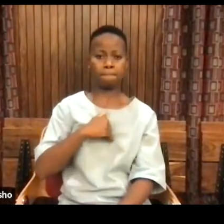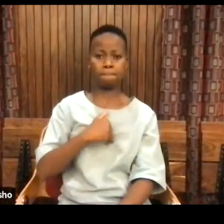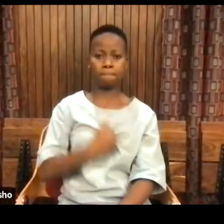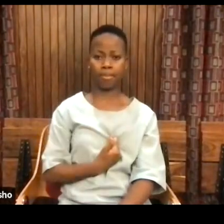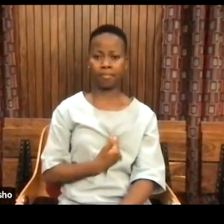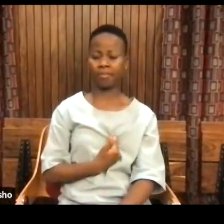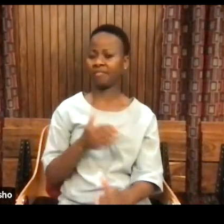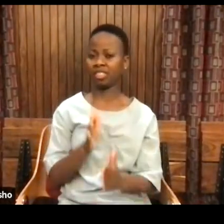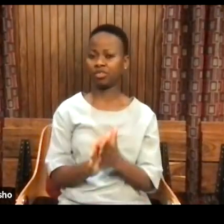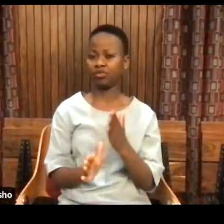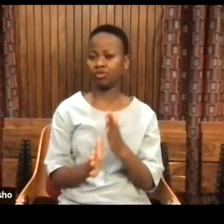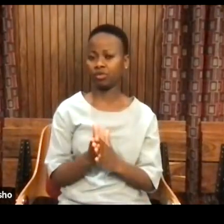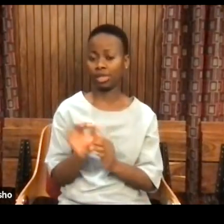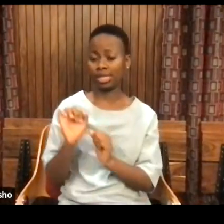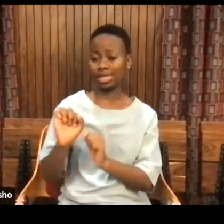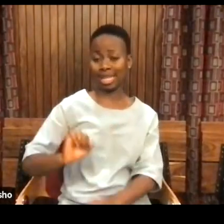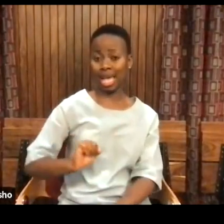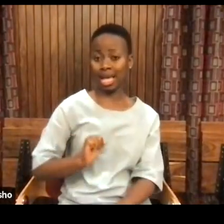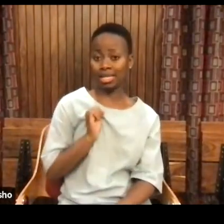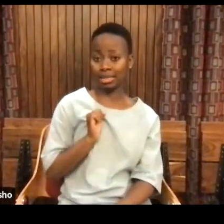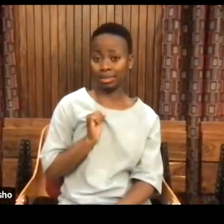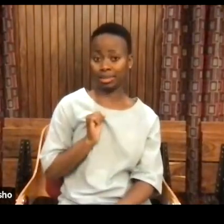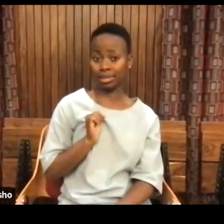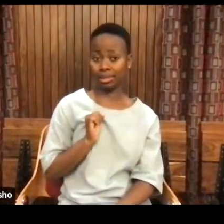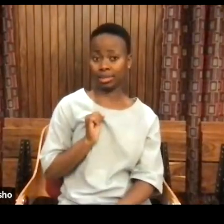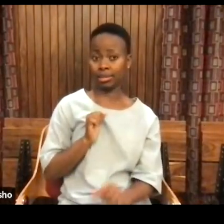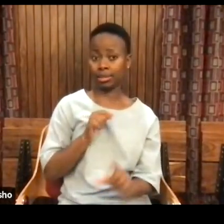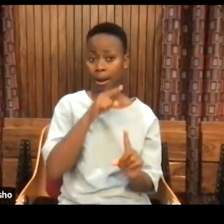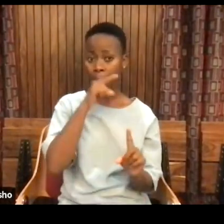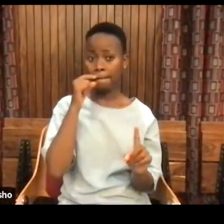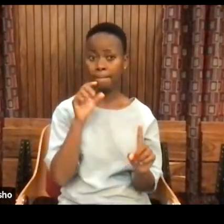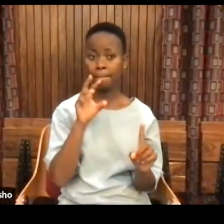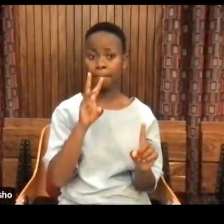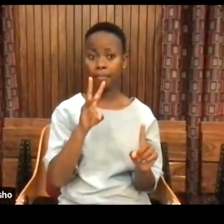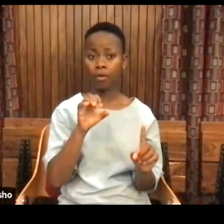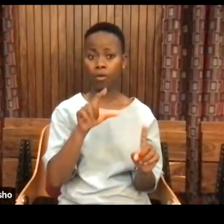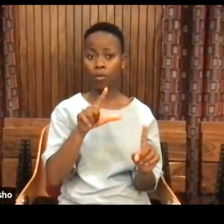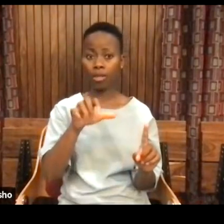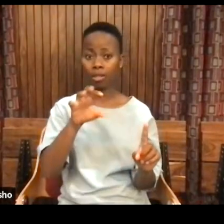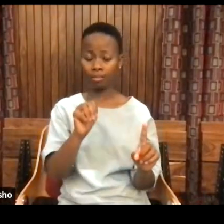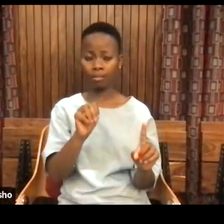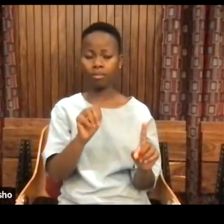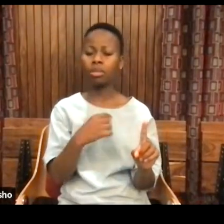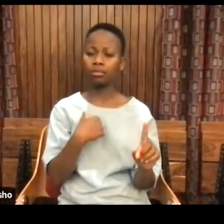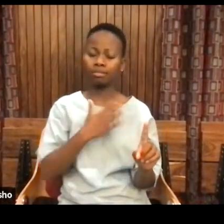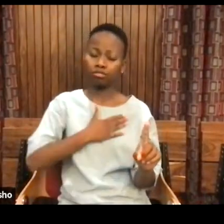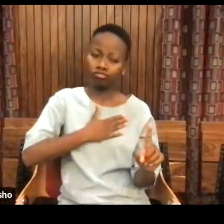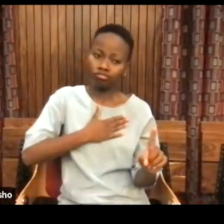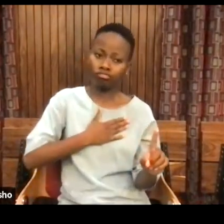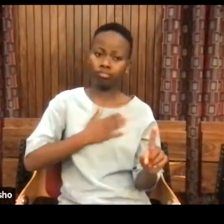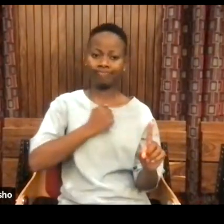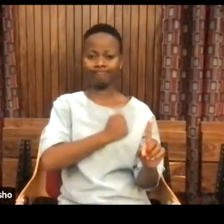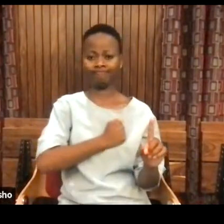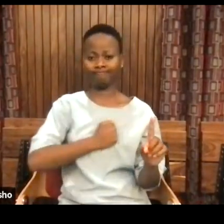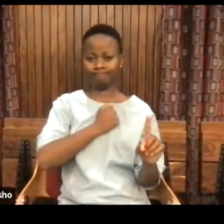And to his husband, now a widower, I send my deepest condolences.